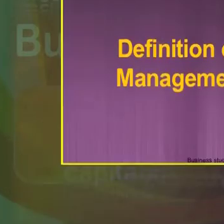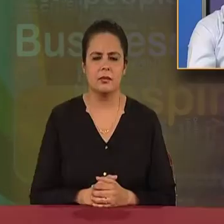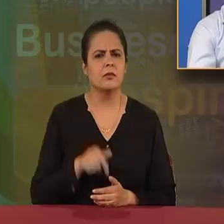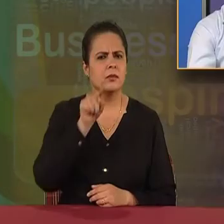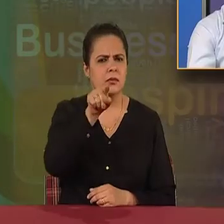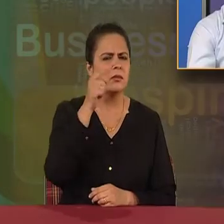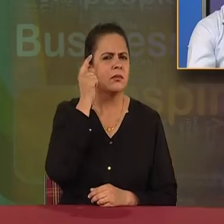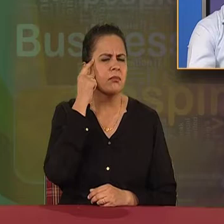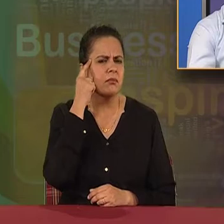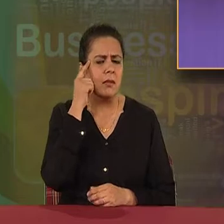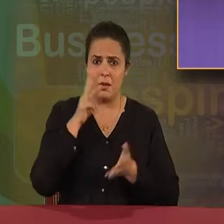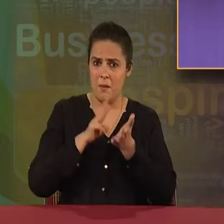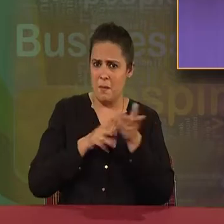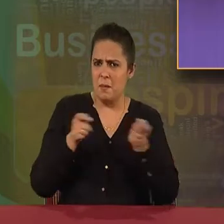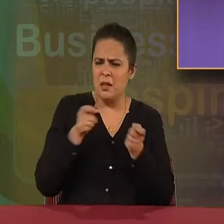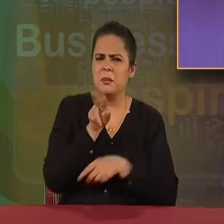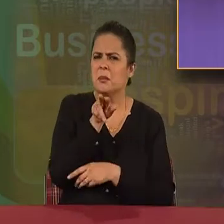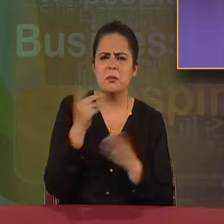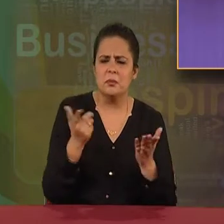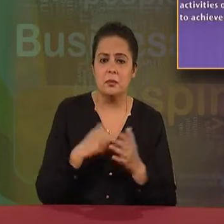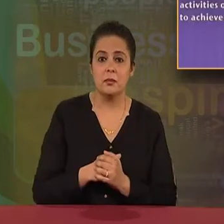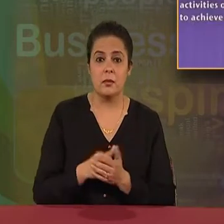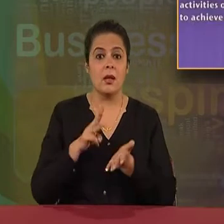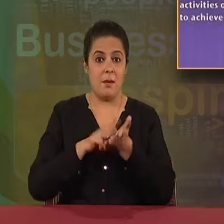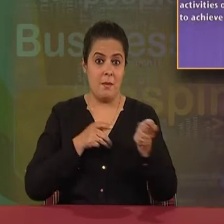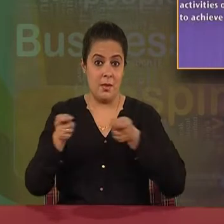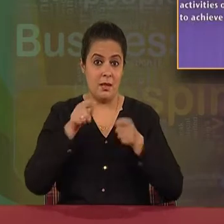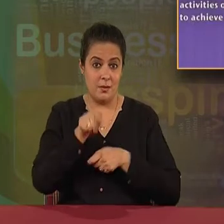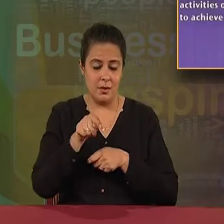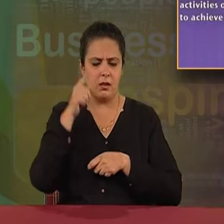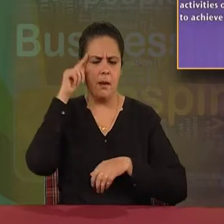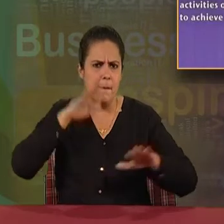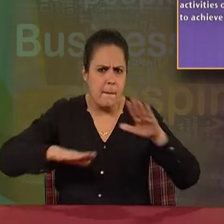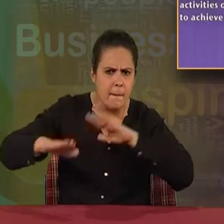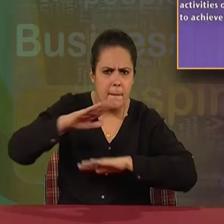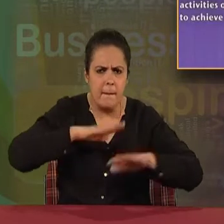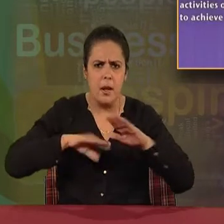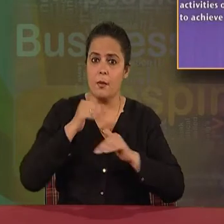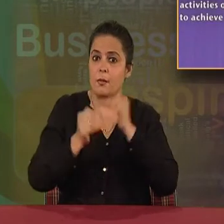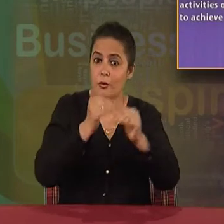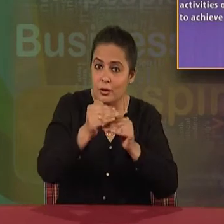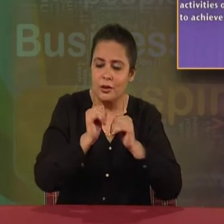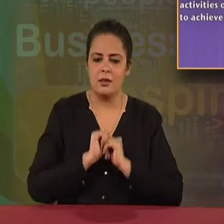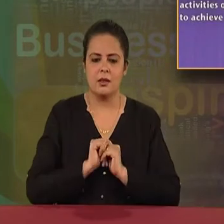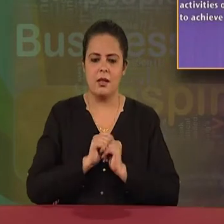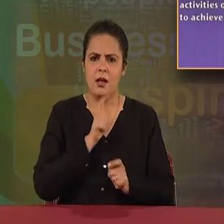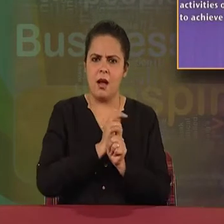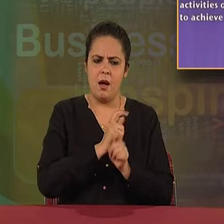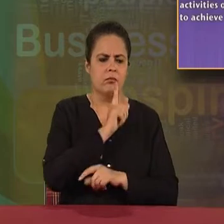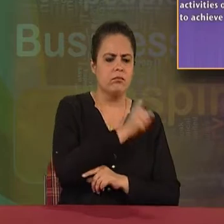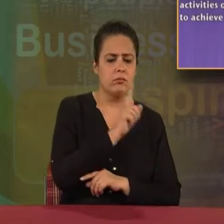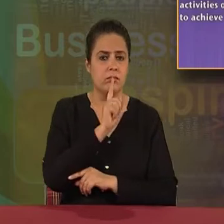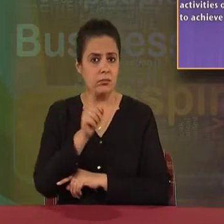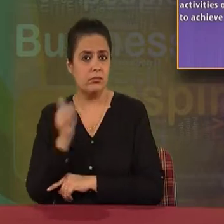Transcription must be thinking, what is management? Management is a process of planning, organizing, staffing,